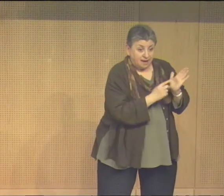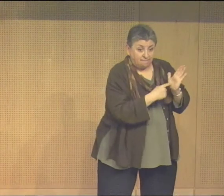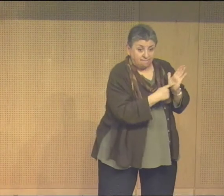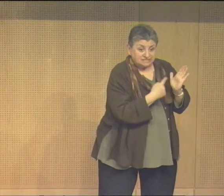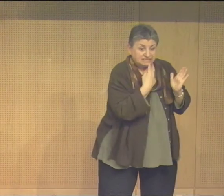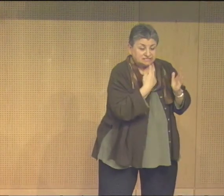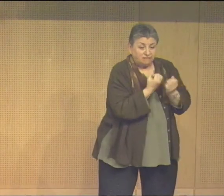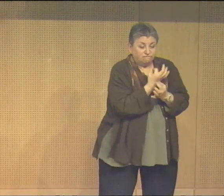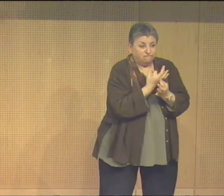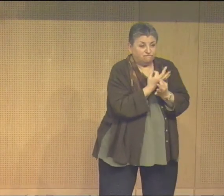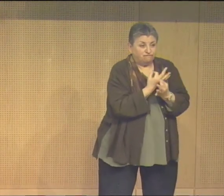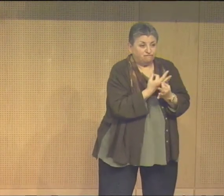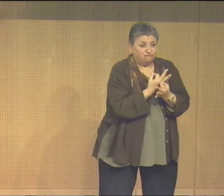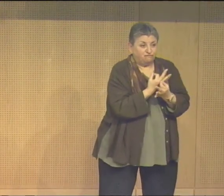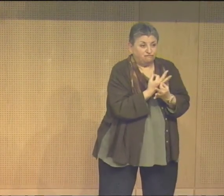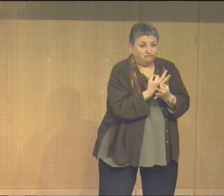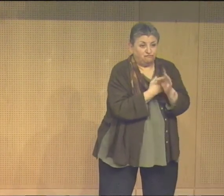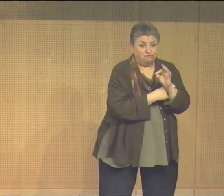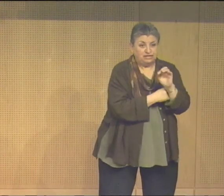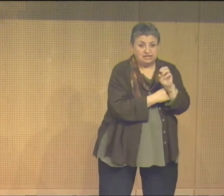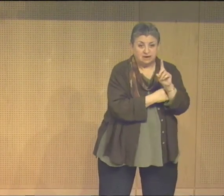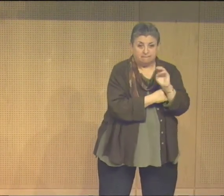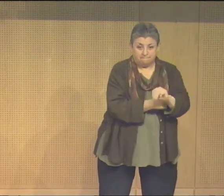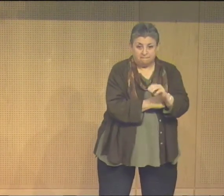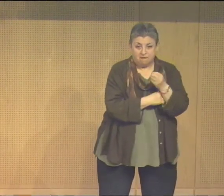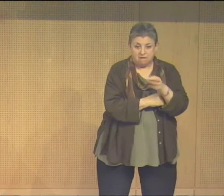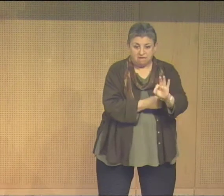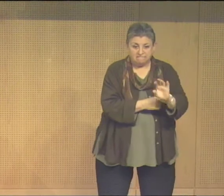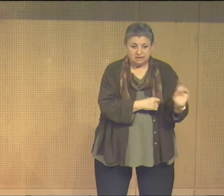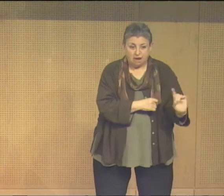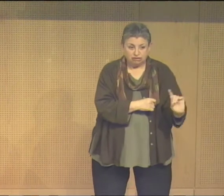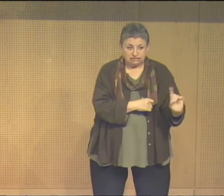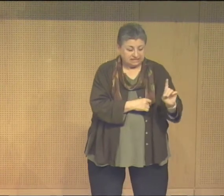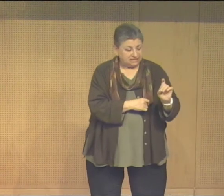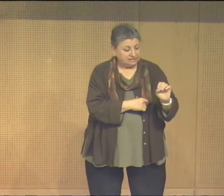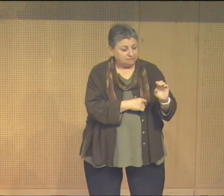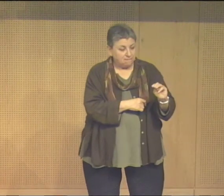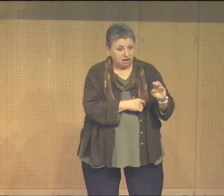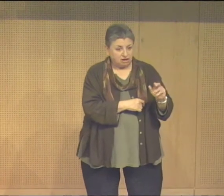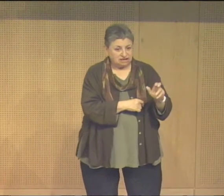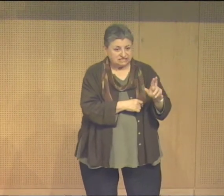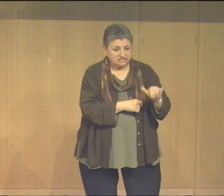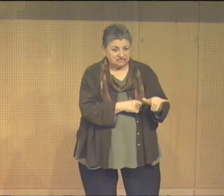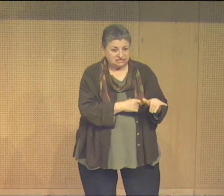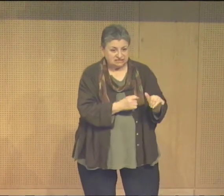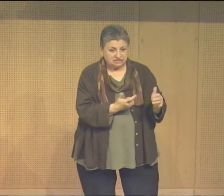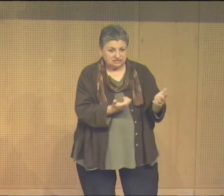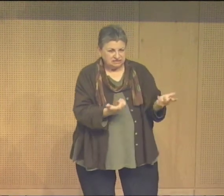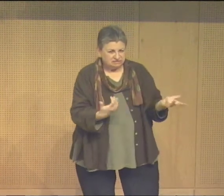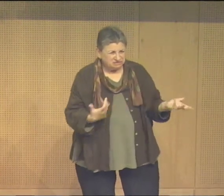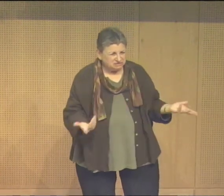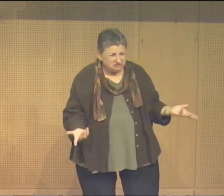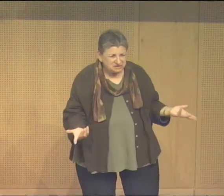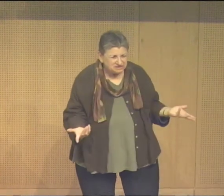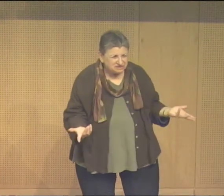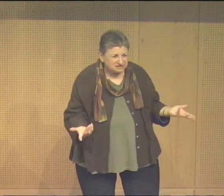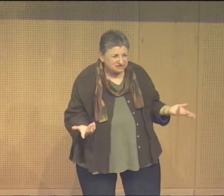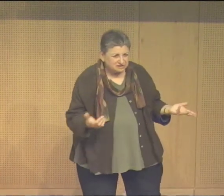Really, the idea here is that the stamp is a way to show freedom in